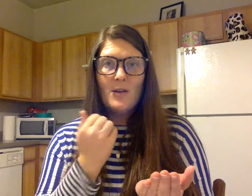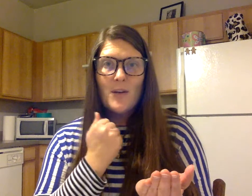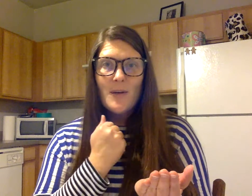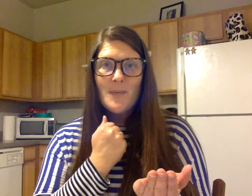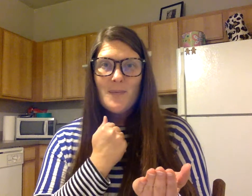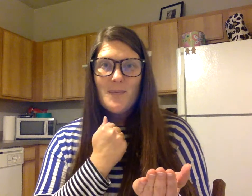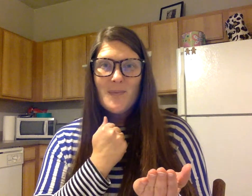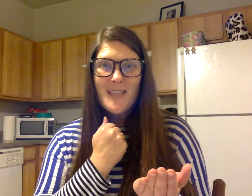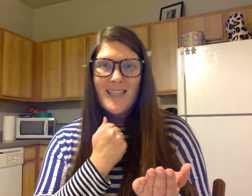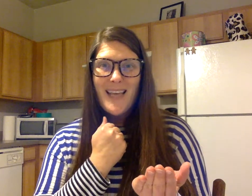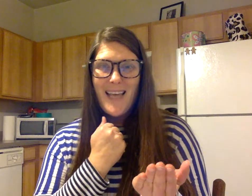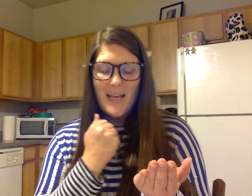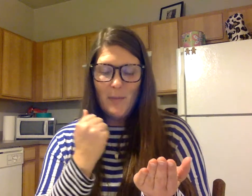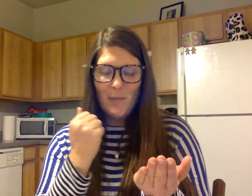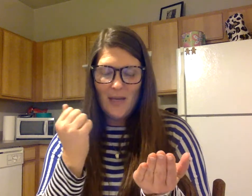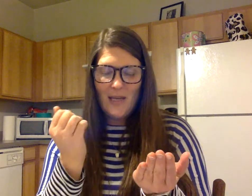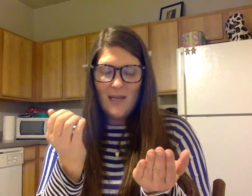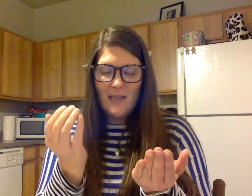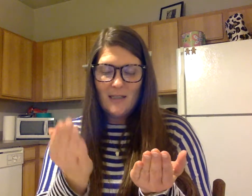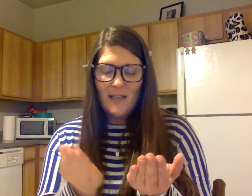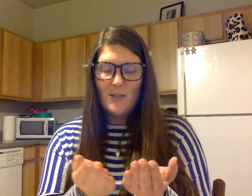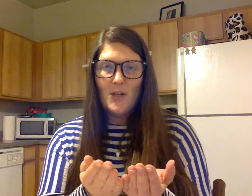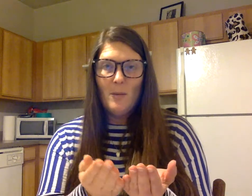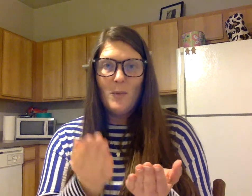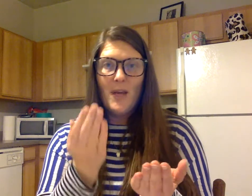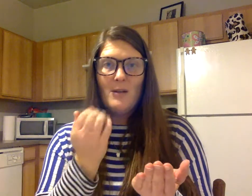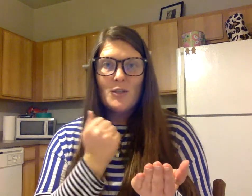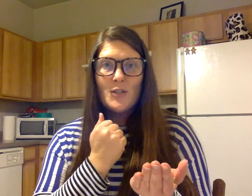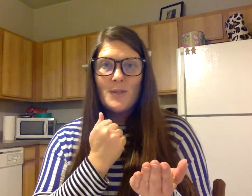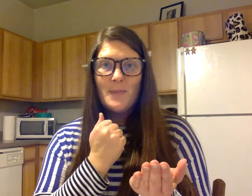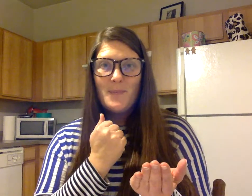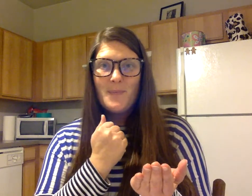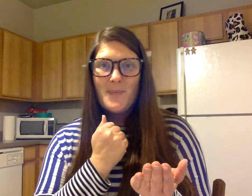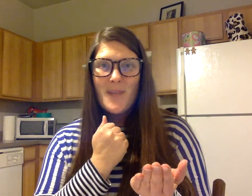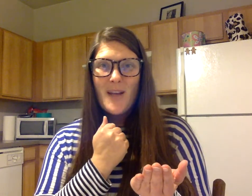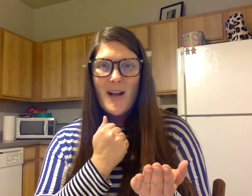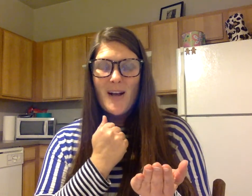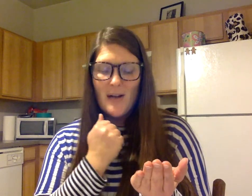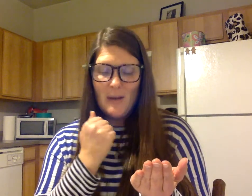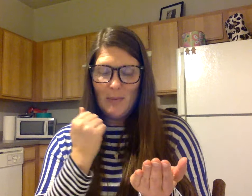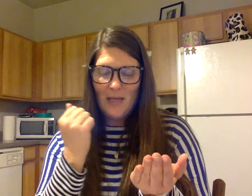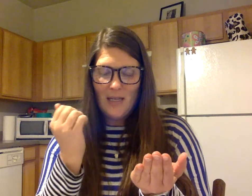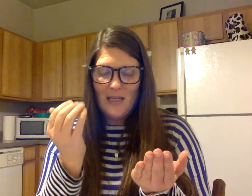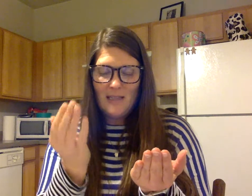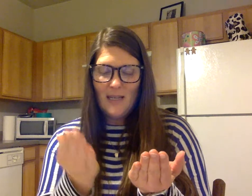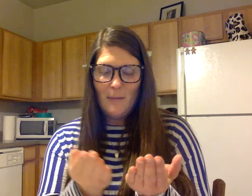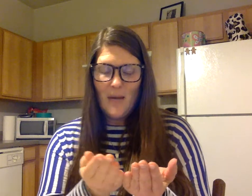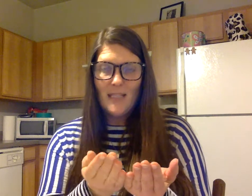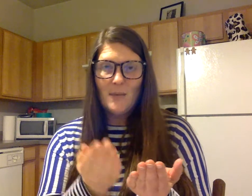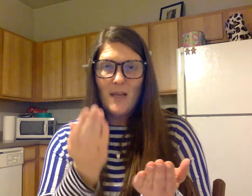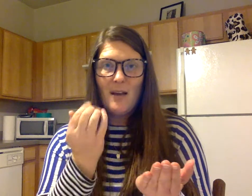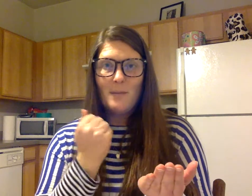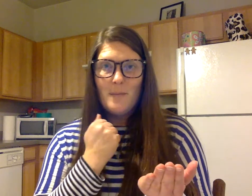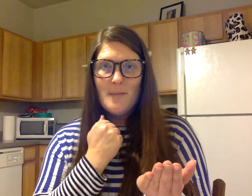k. Camp. Say chop without ch. Op. Say mice without m.